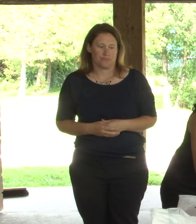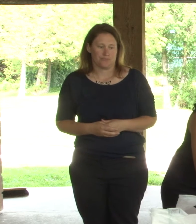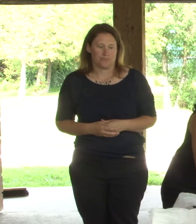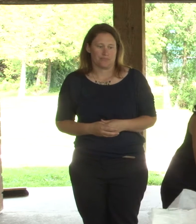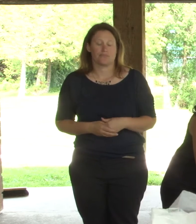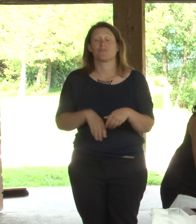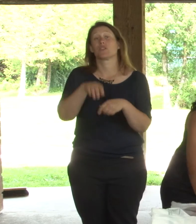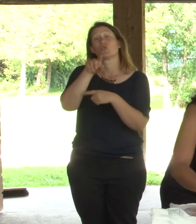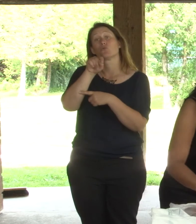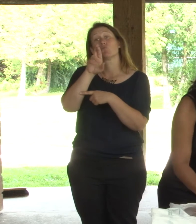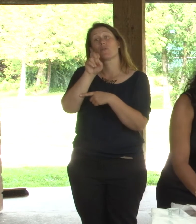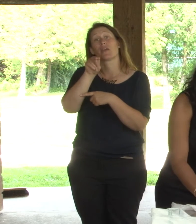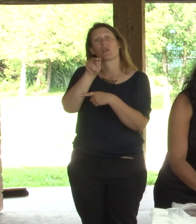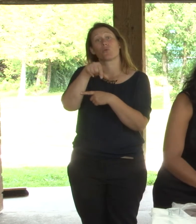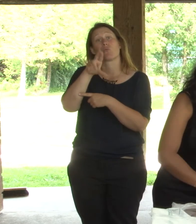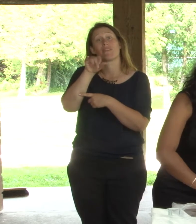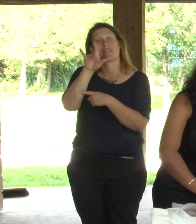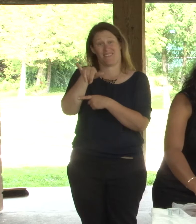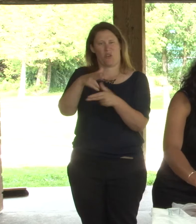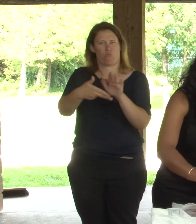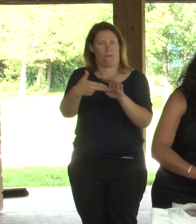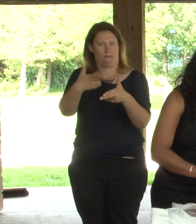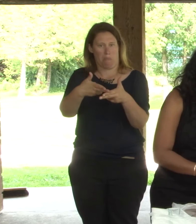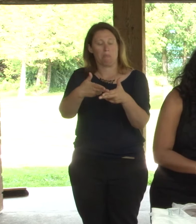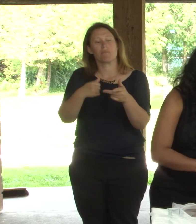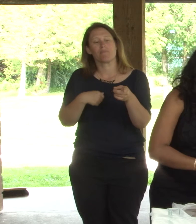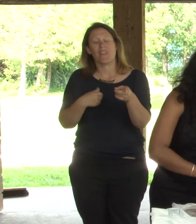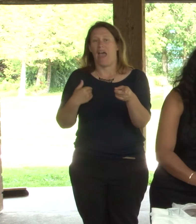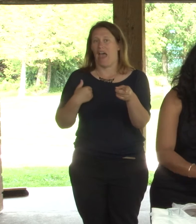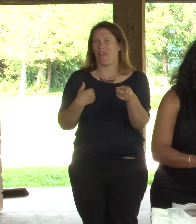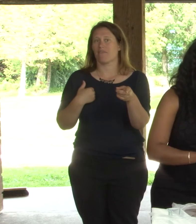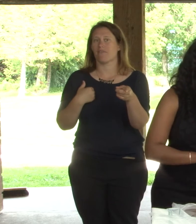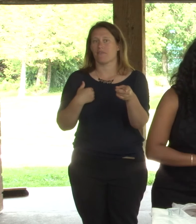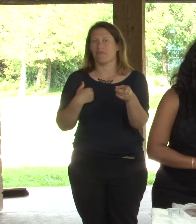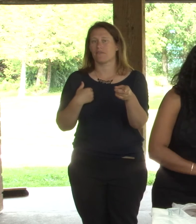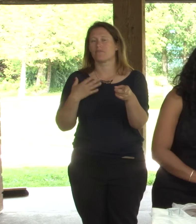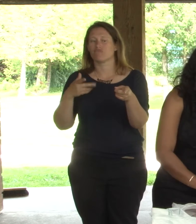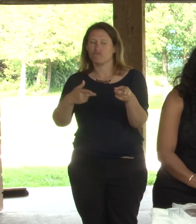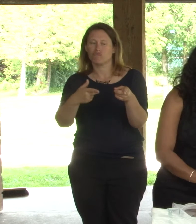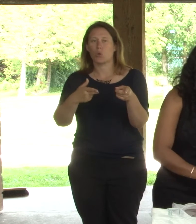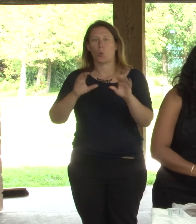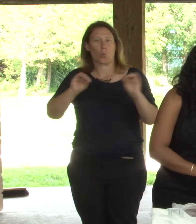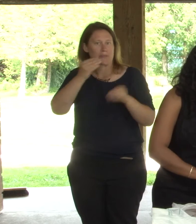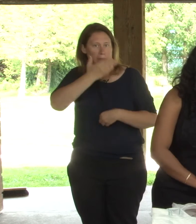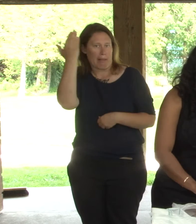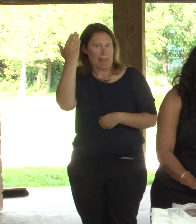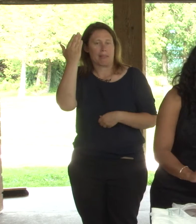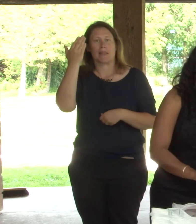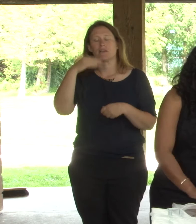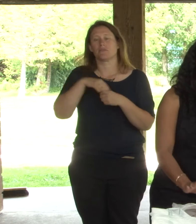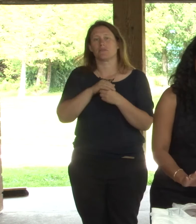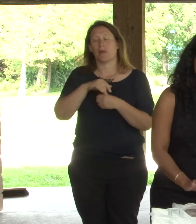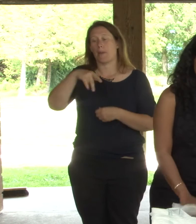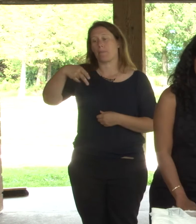uh, order, uh, control, uh, they have order control, uh, pH, they are pH,